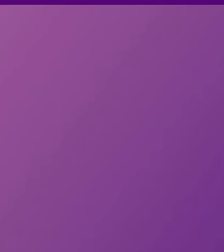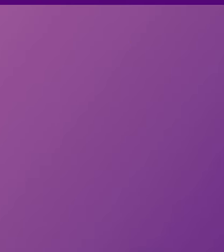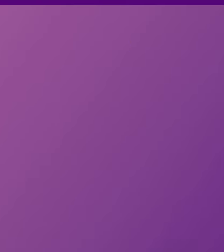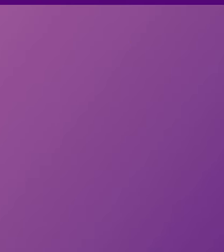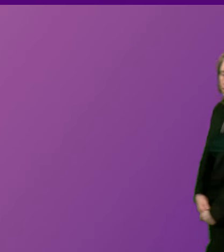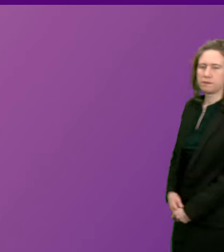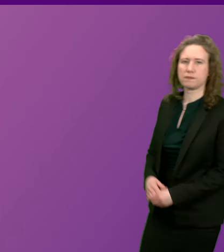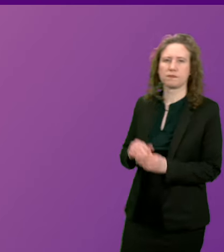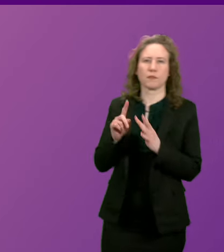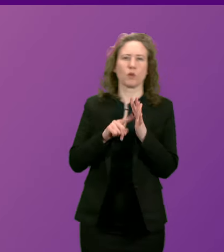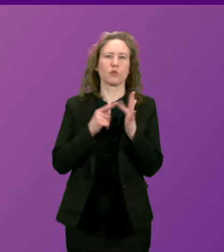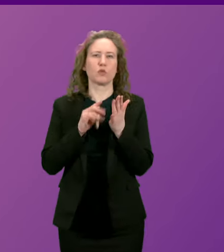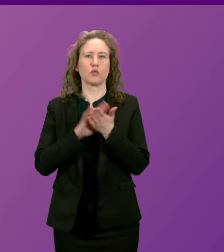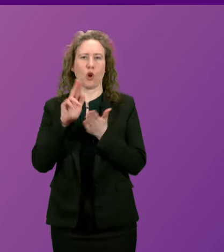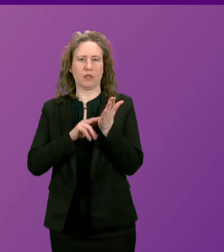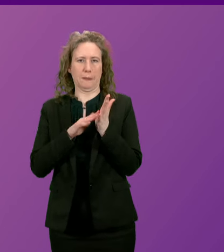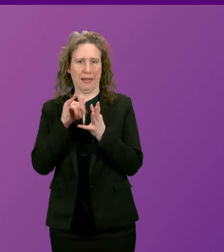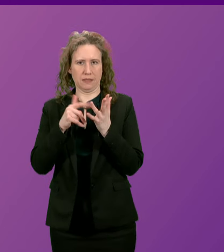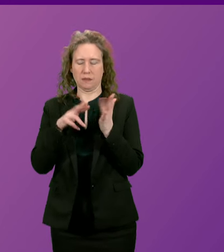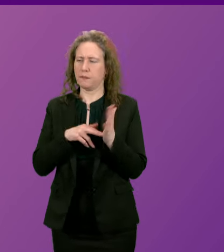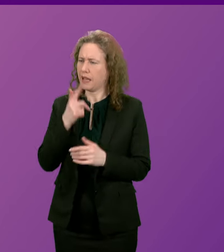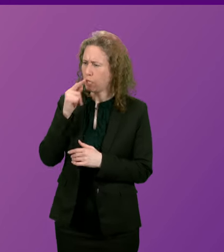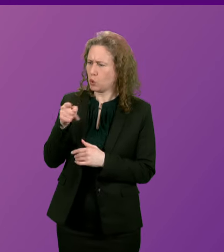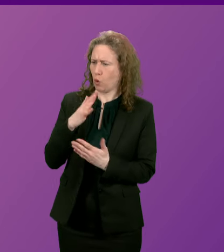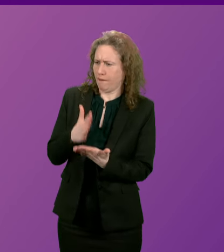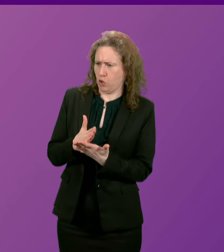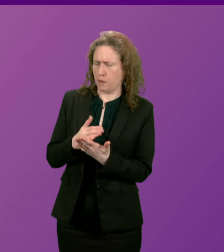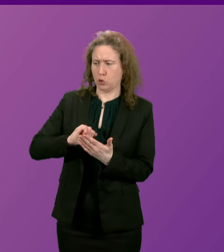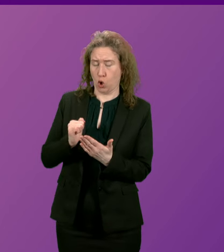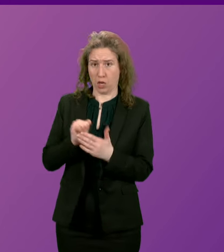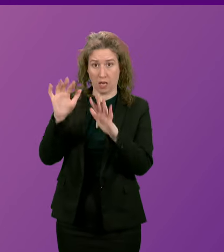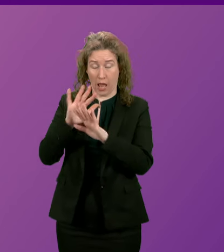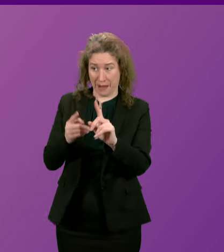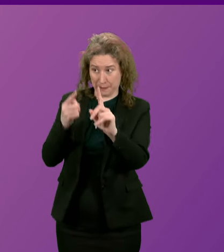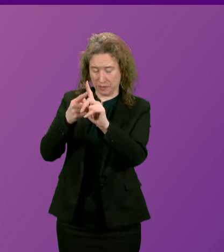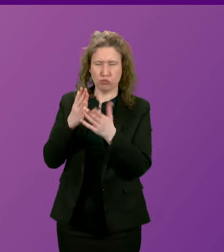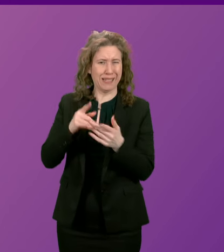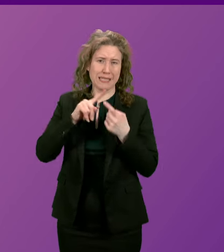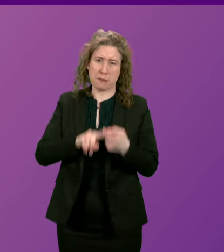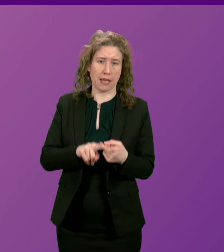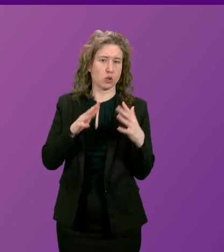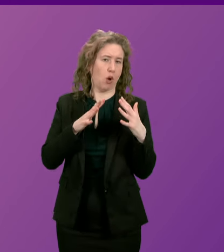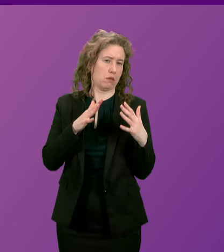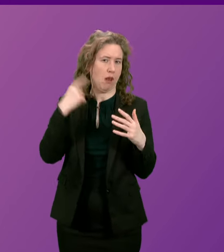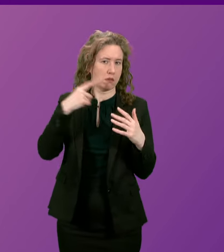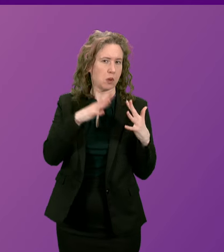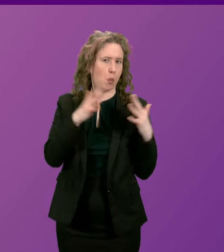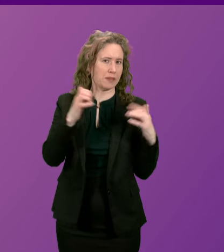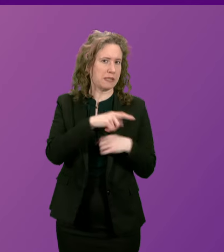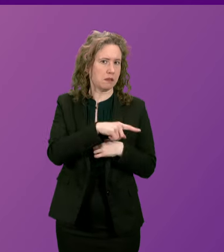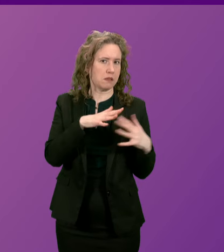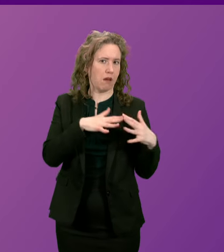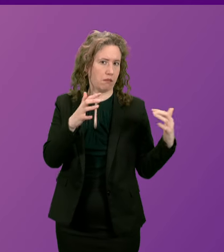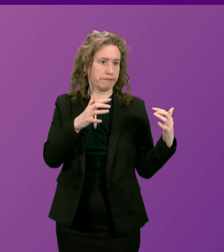Thank you Can the First Minister confirm that Scotland's climate ambitions are very dependent on Westminster funding and if a future Labour